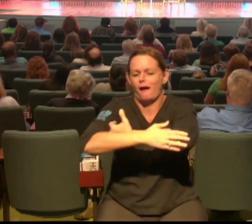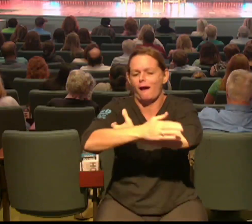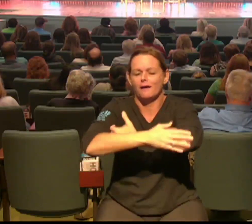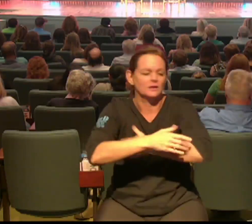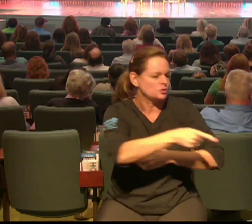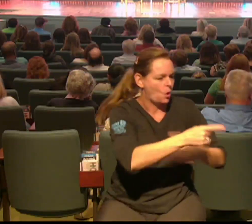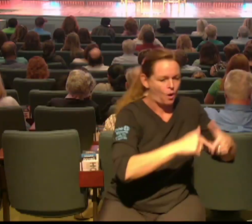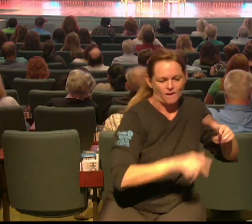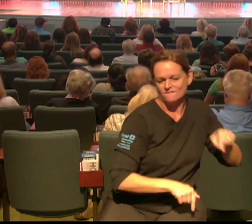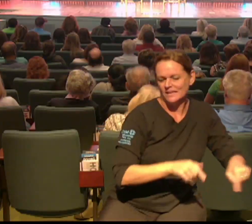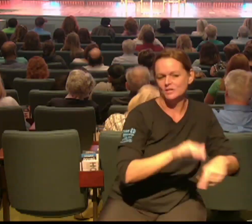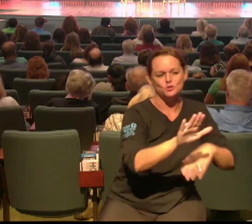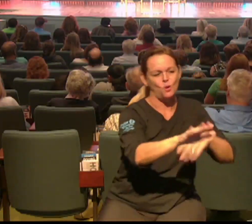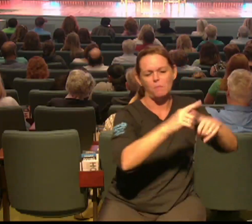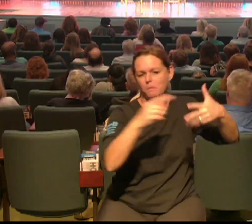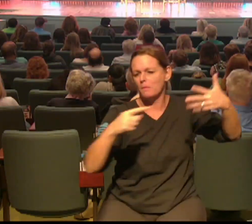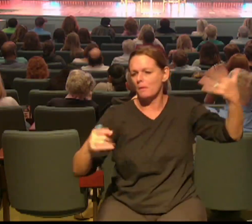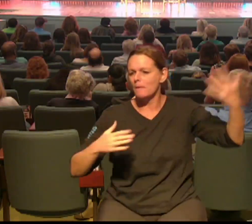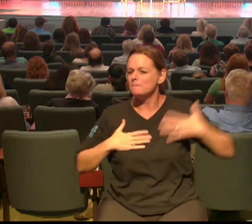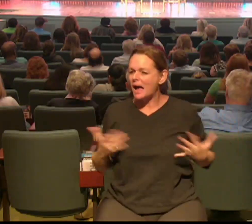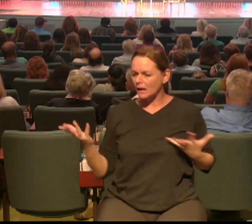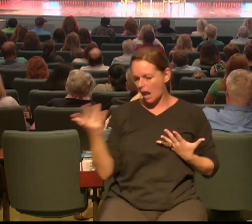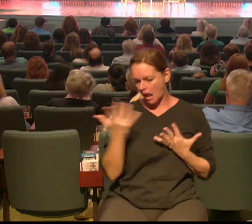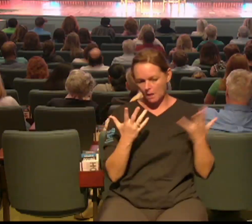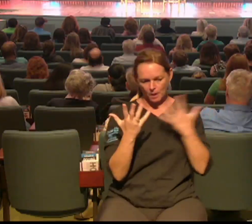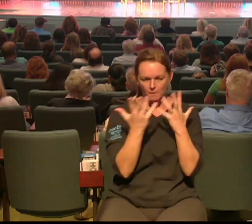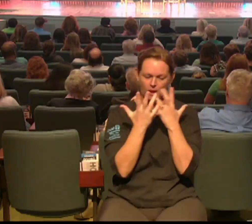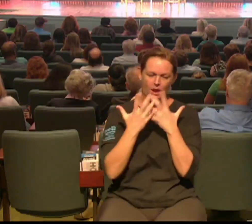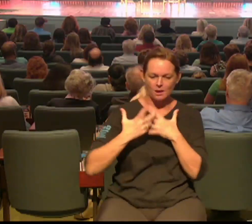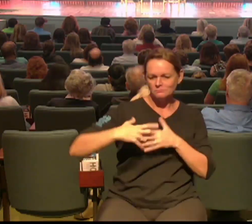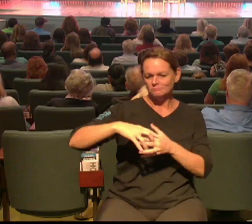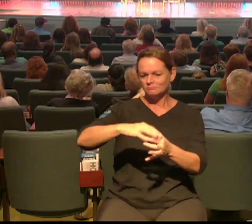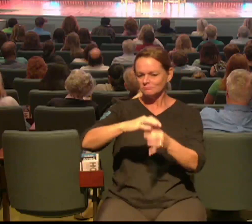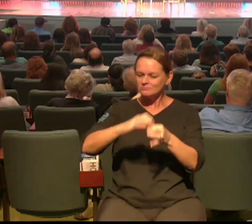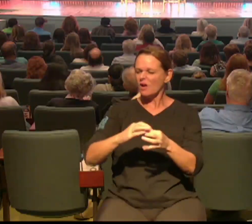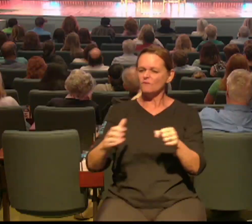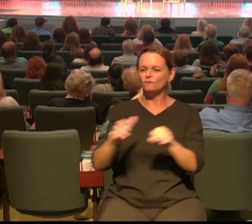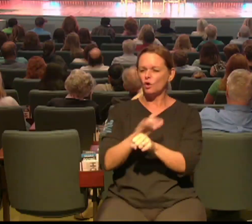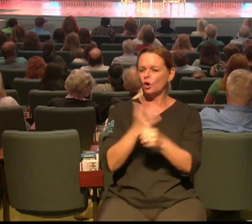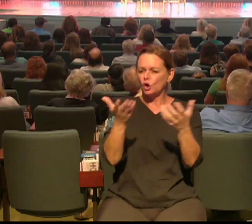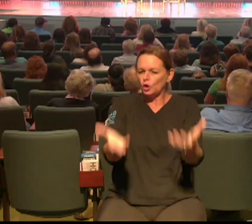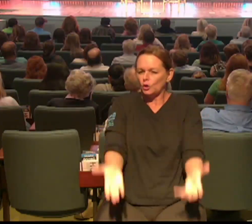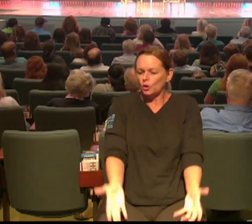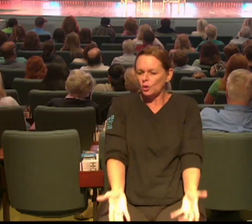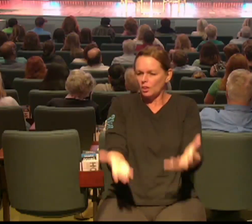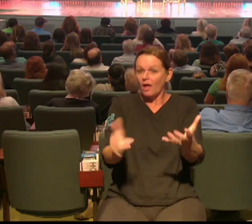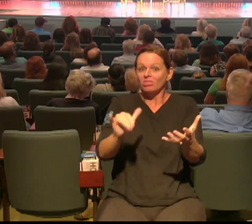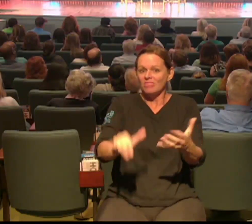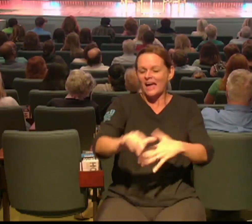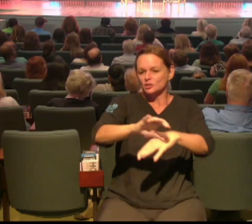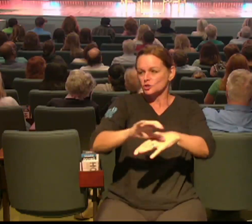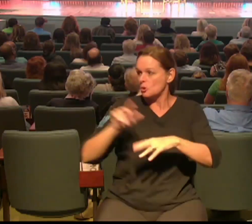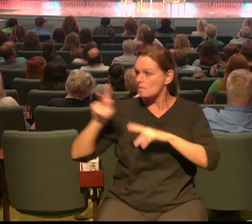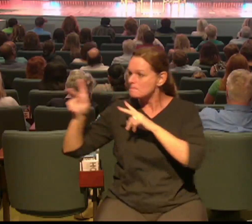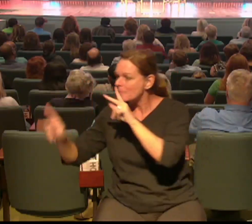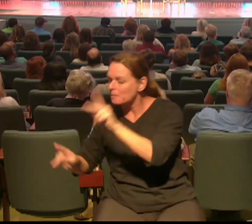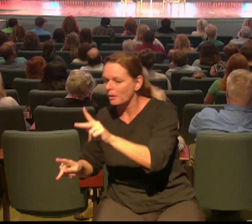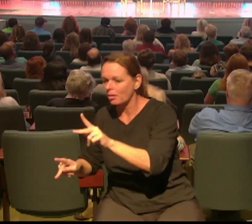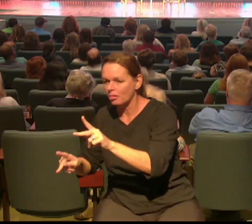the light of Jesus to a world that is desperate for it right and this whole idea of sharing Jesus and sharing your faith it can be scary